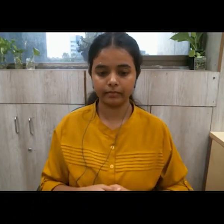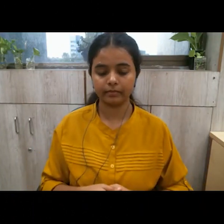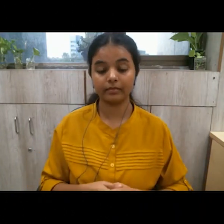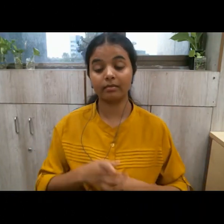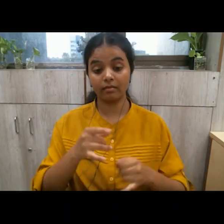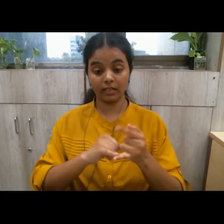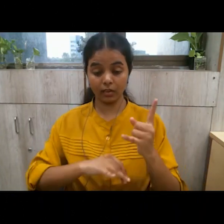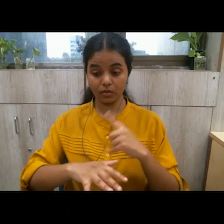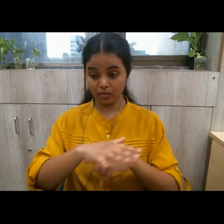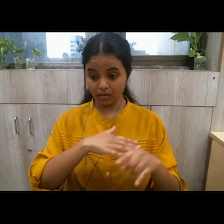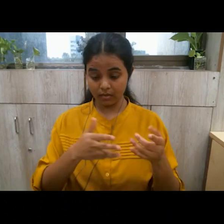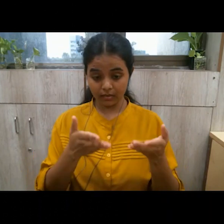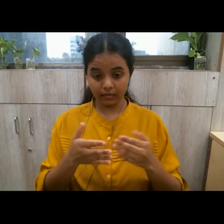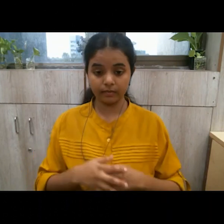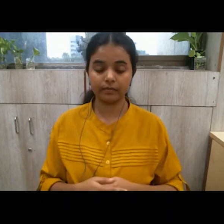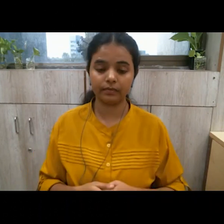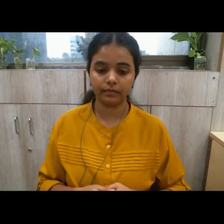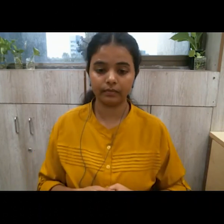the societies where